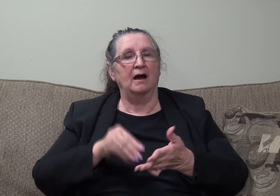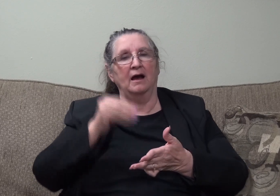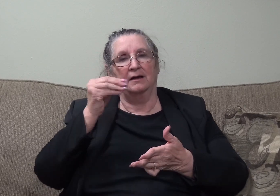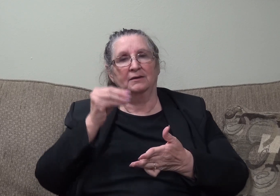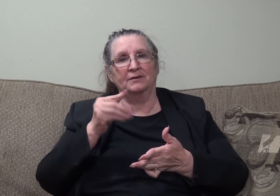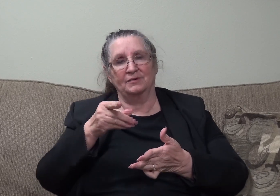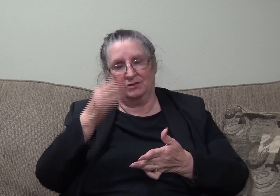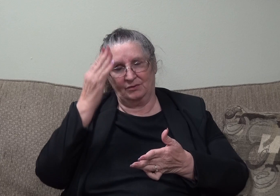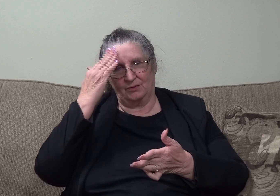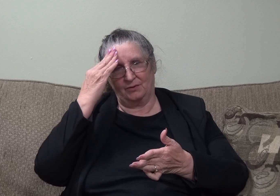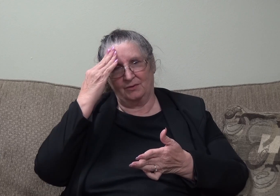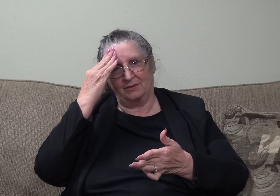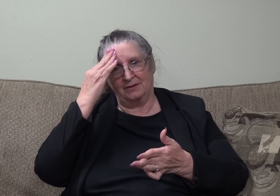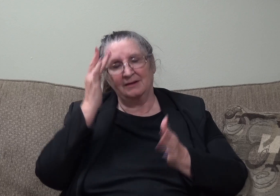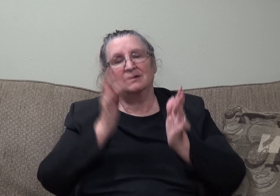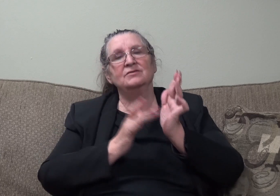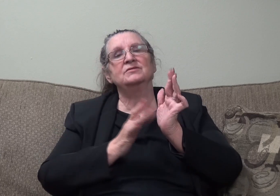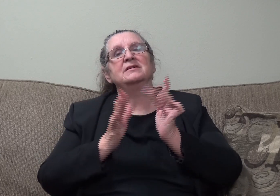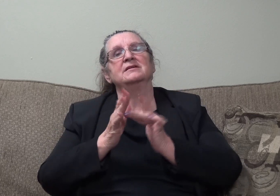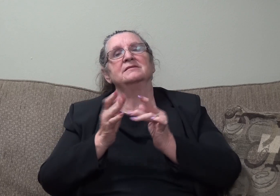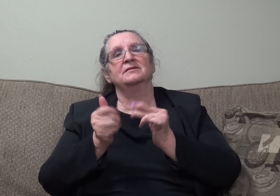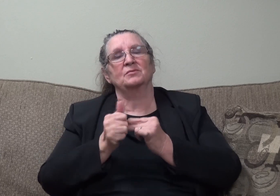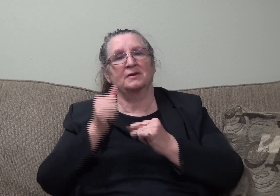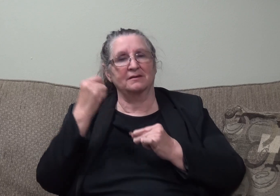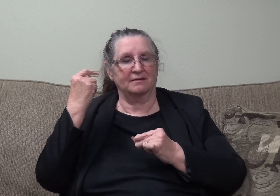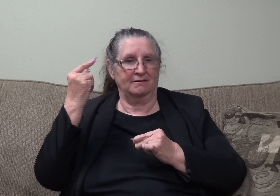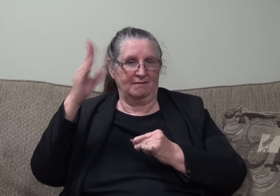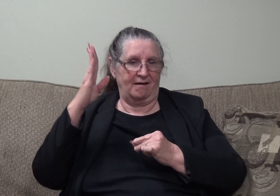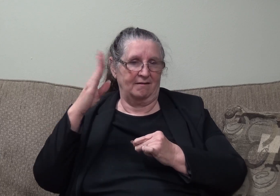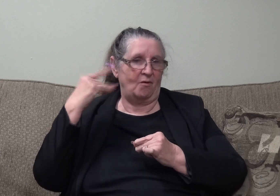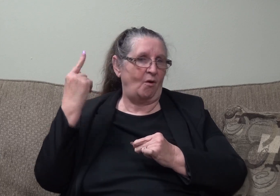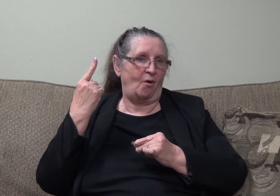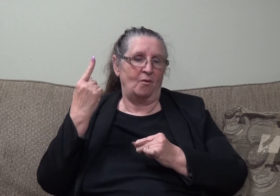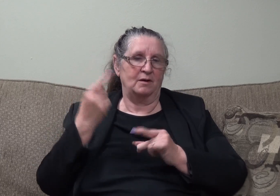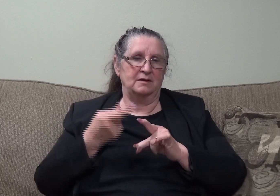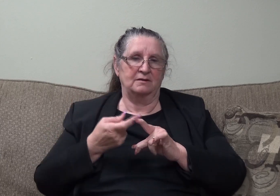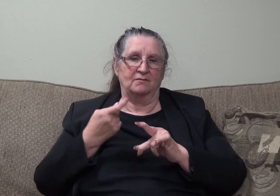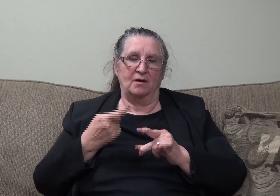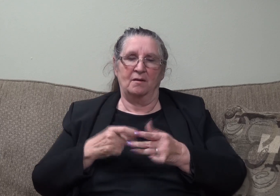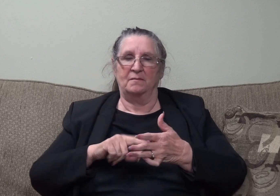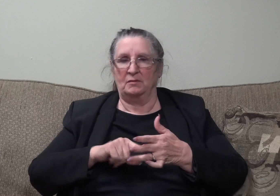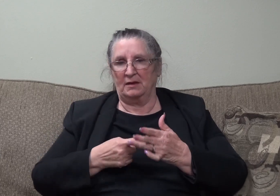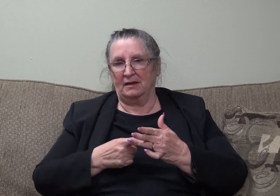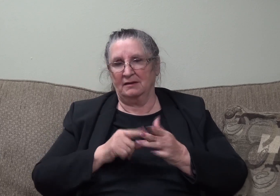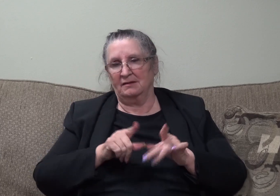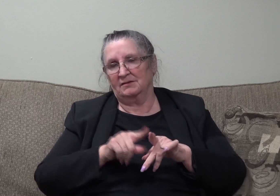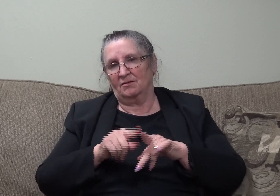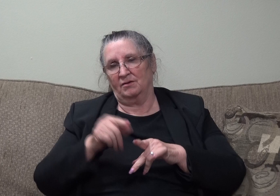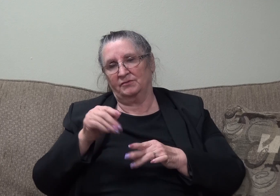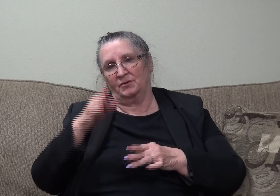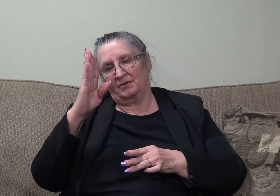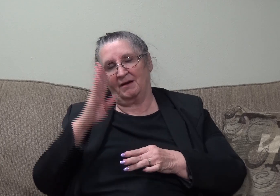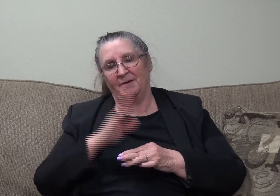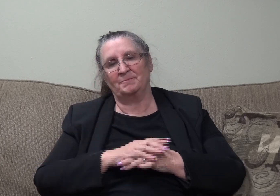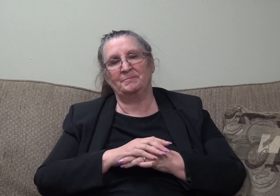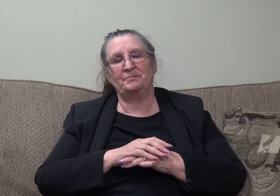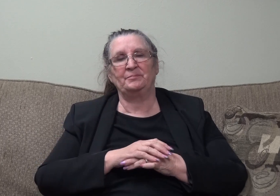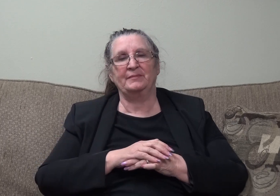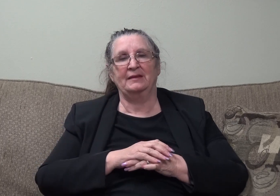know, that it was Jesus. He was always there with the Father from the beginning and He was also God. So, understanding